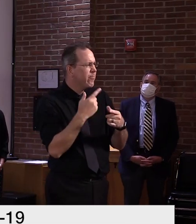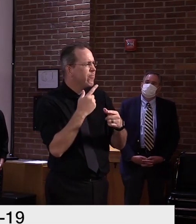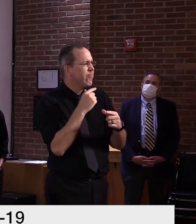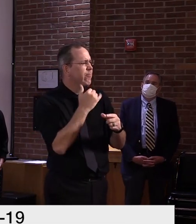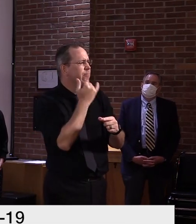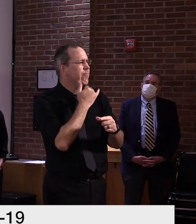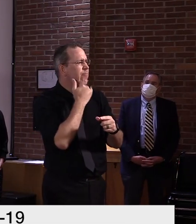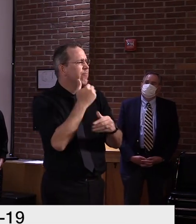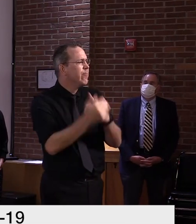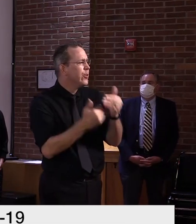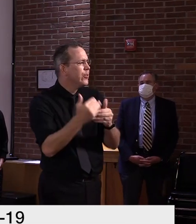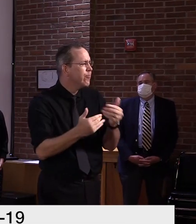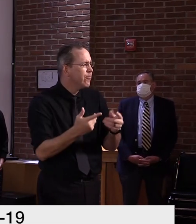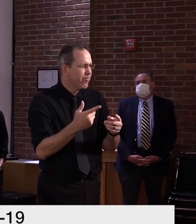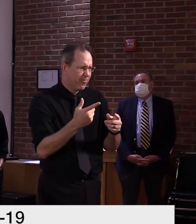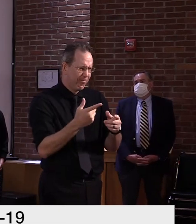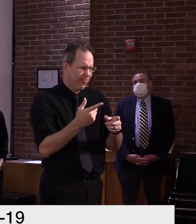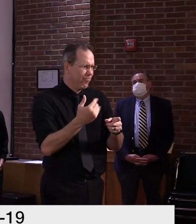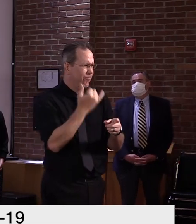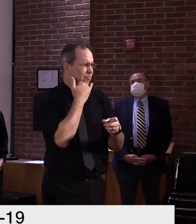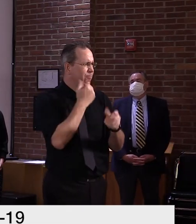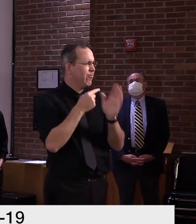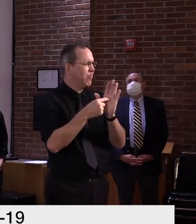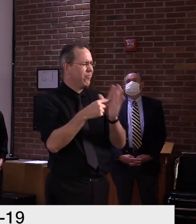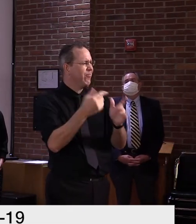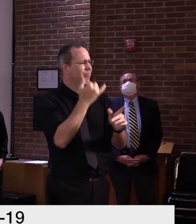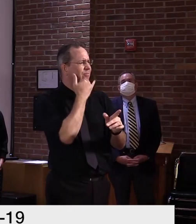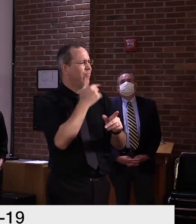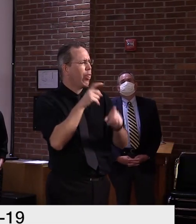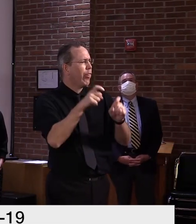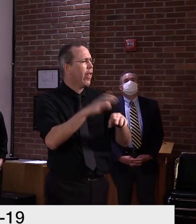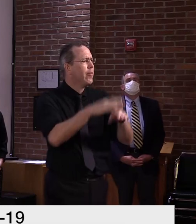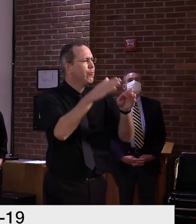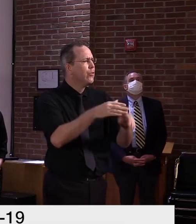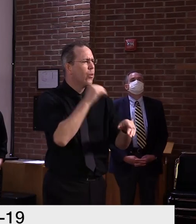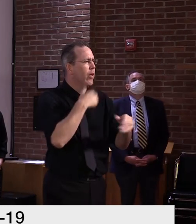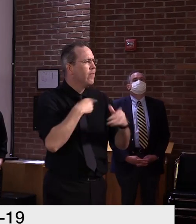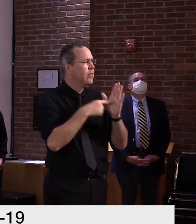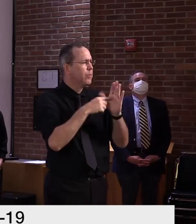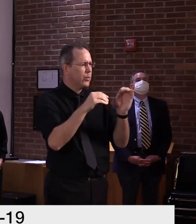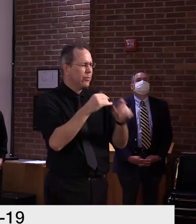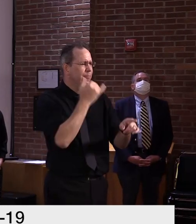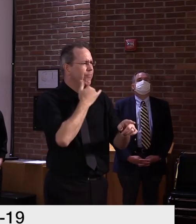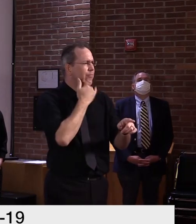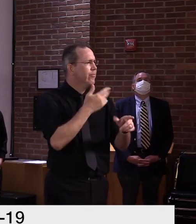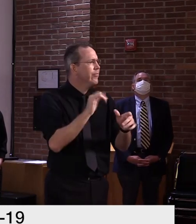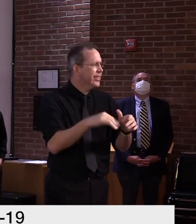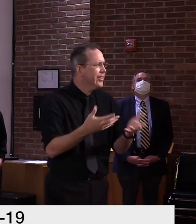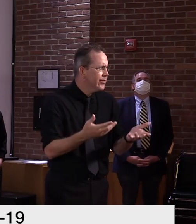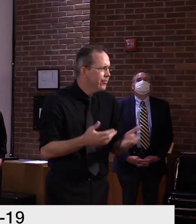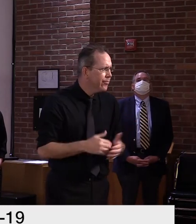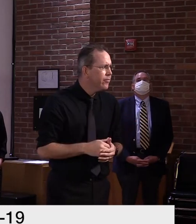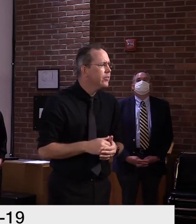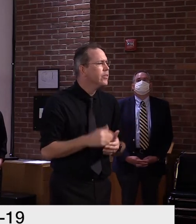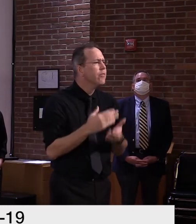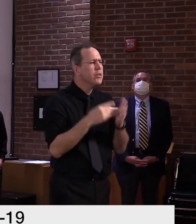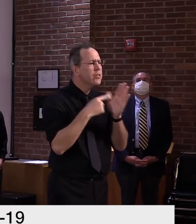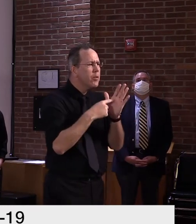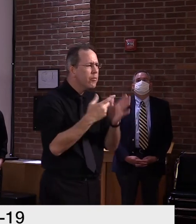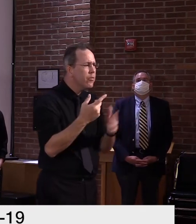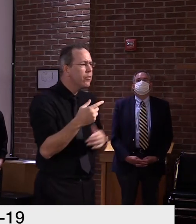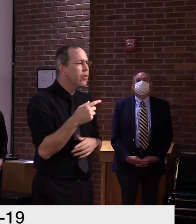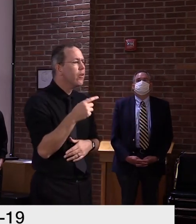um, may have to weigh in on that. Certainly if you use it in an asymptomatic population in Florida right now,